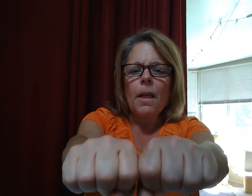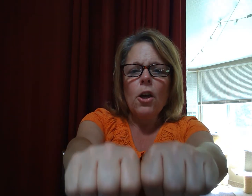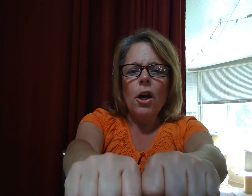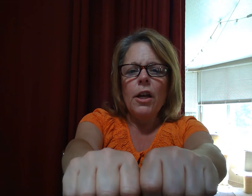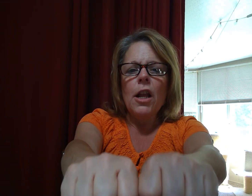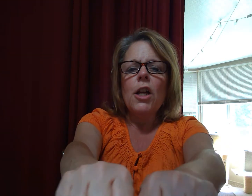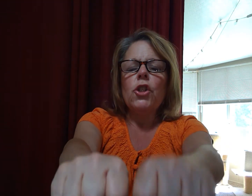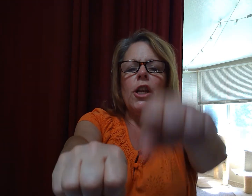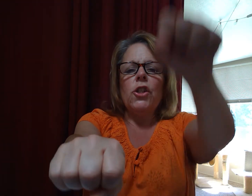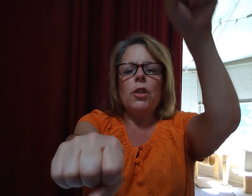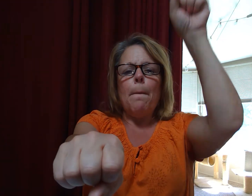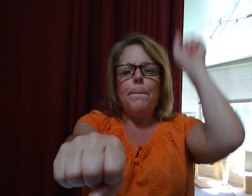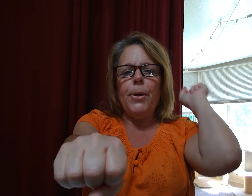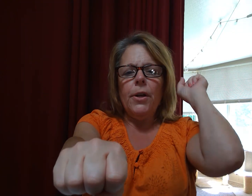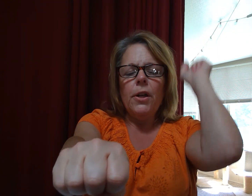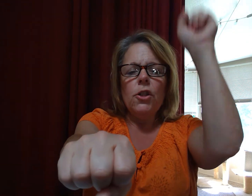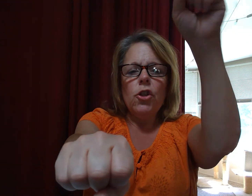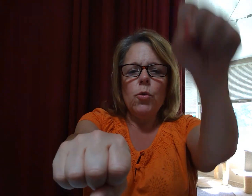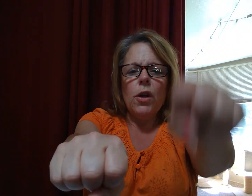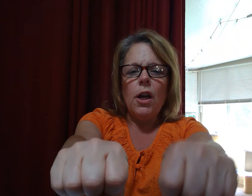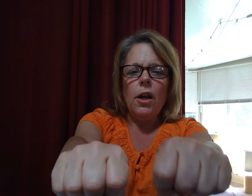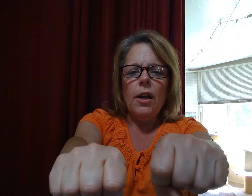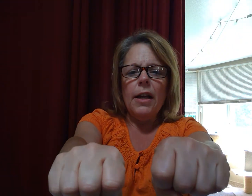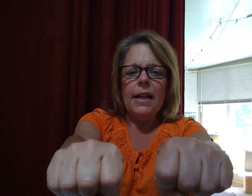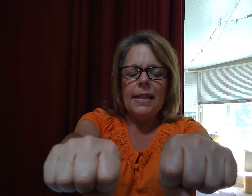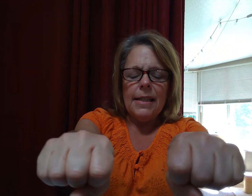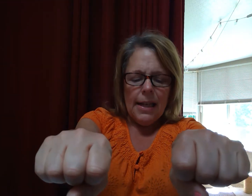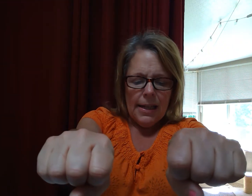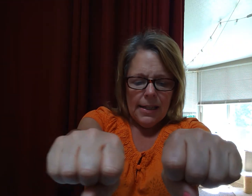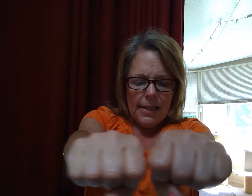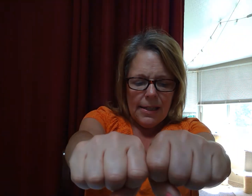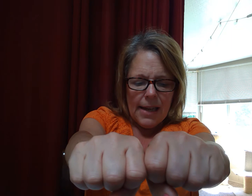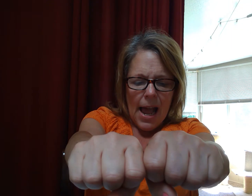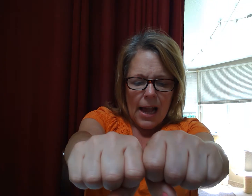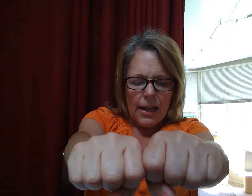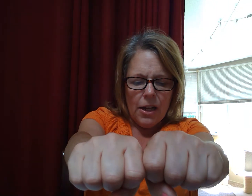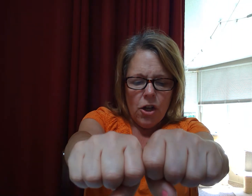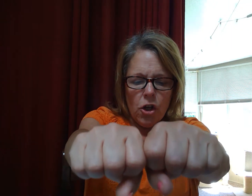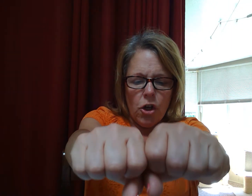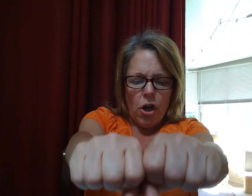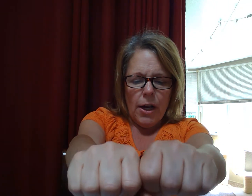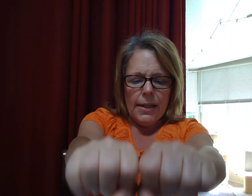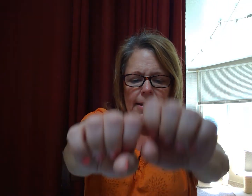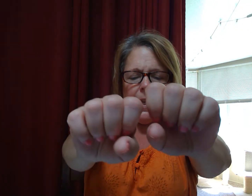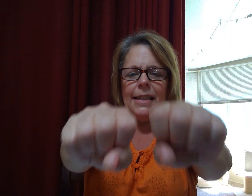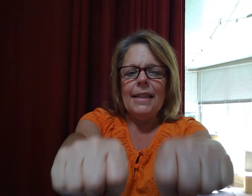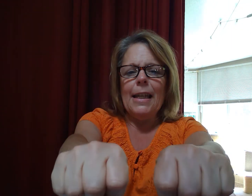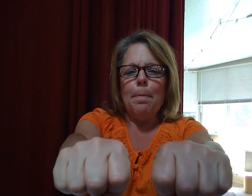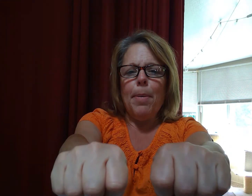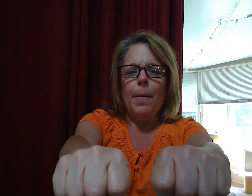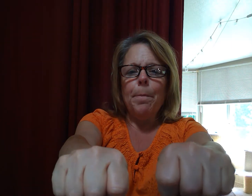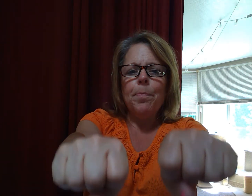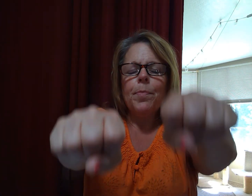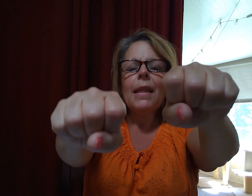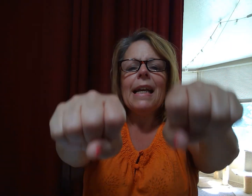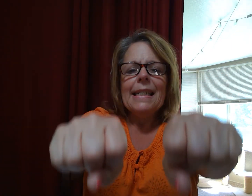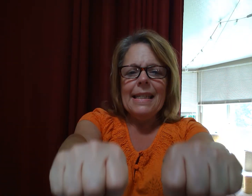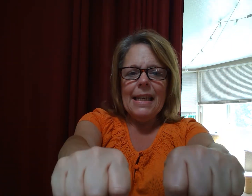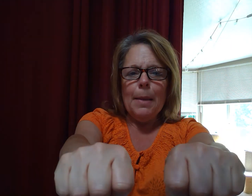Good. Change the p to c and it's stock. Good. Say deep. Deep.